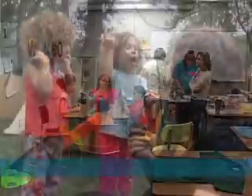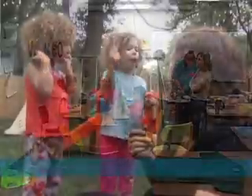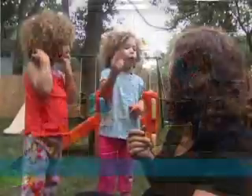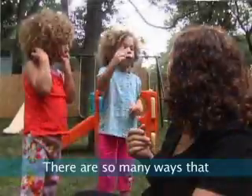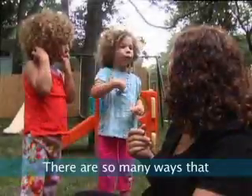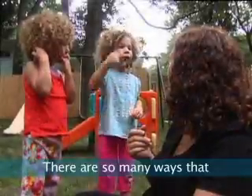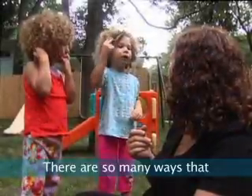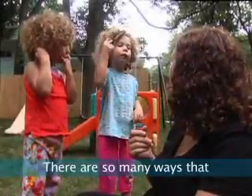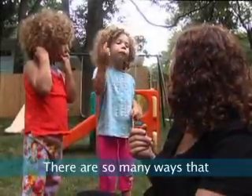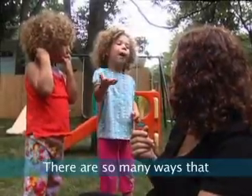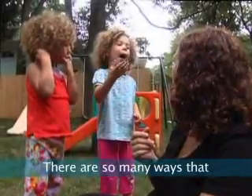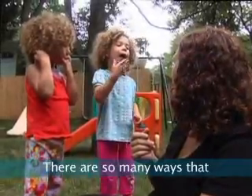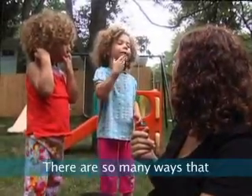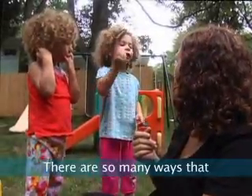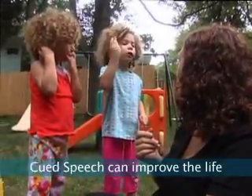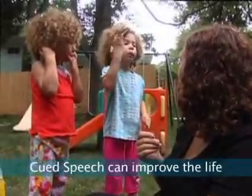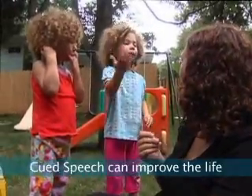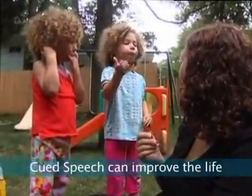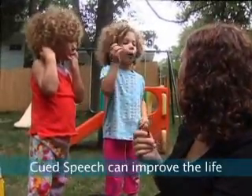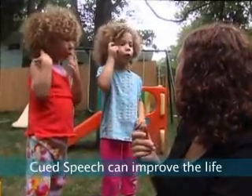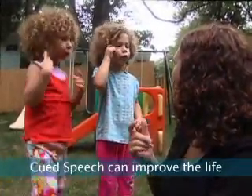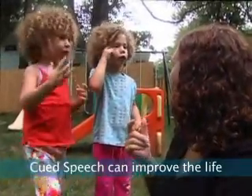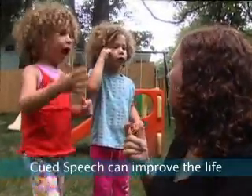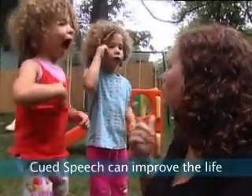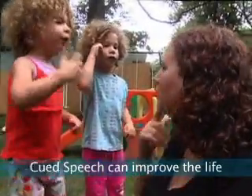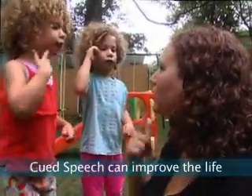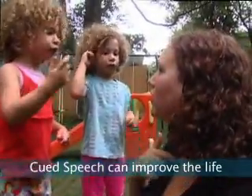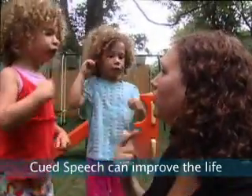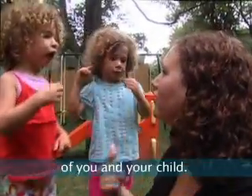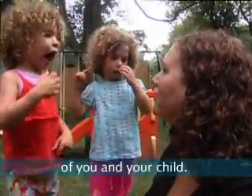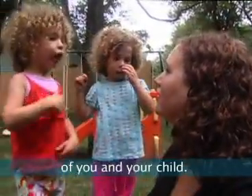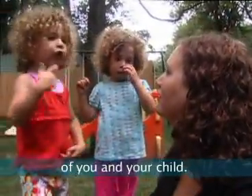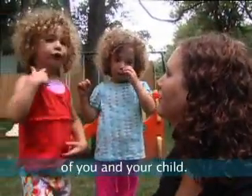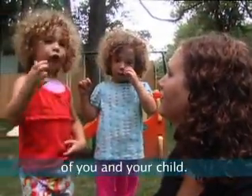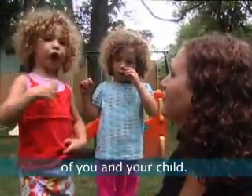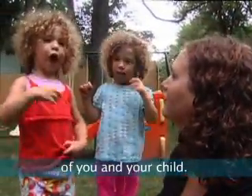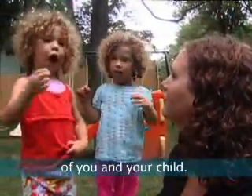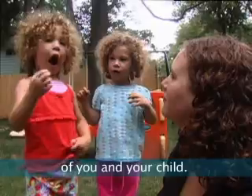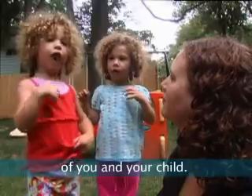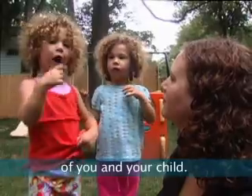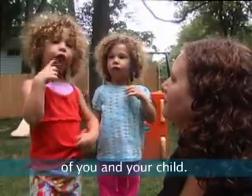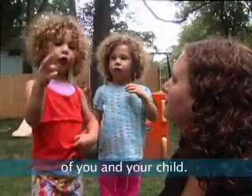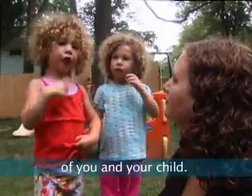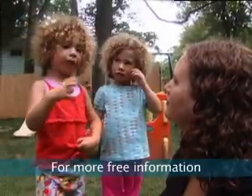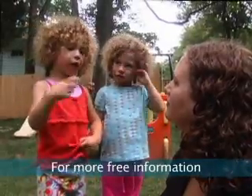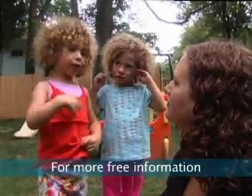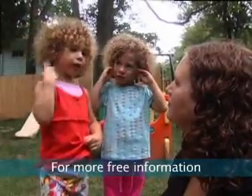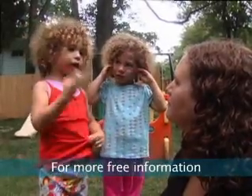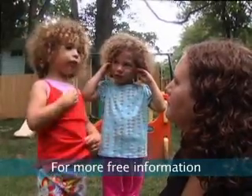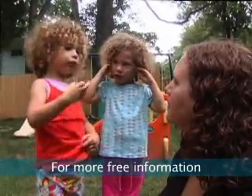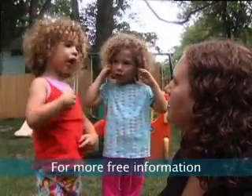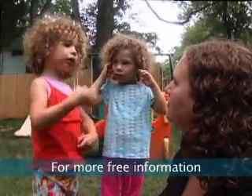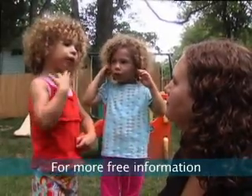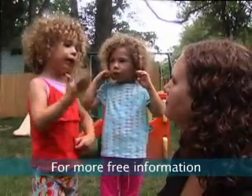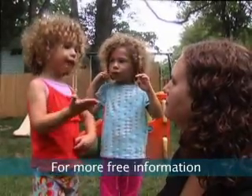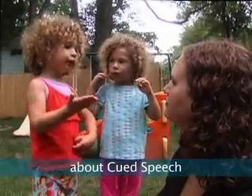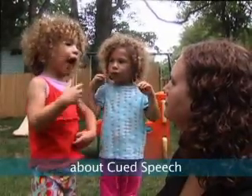There are so many ways that cued speech can improve the life of you and your child. For more free information about